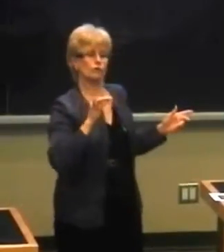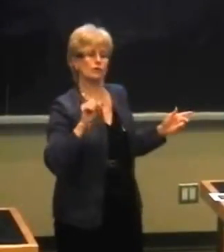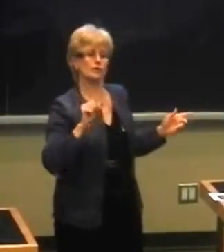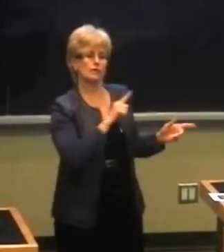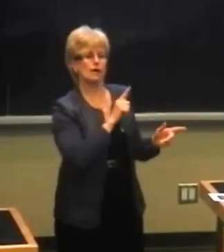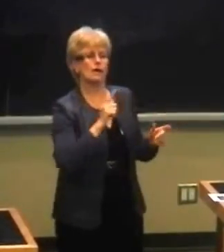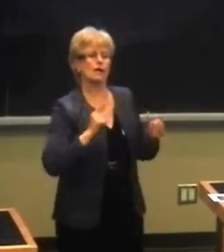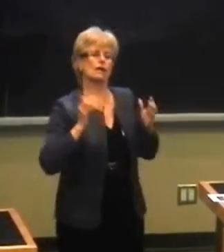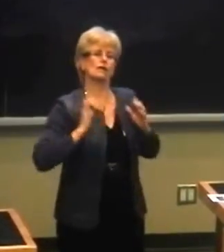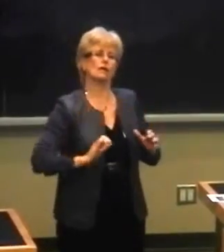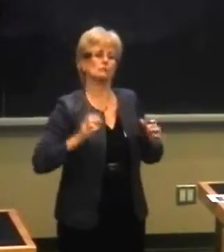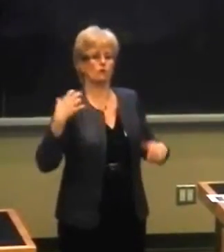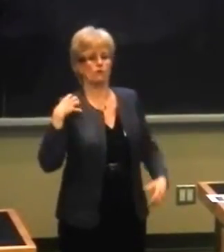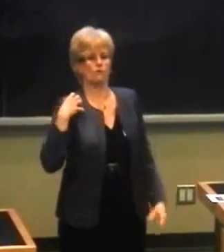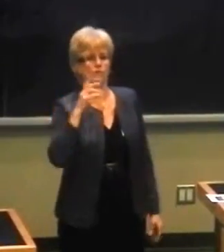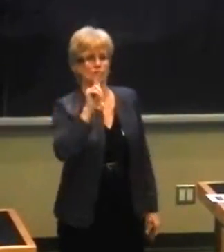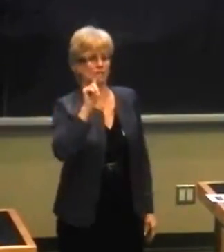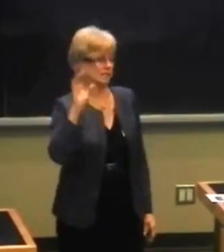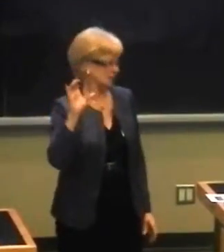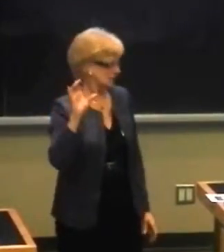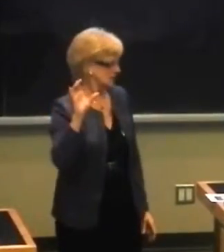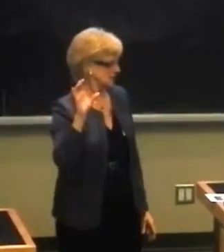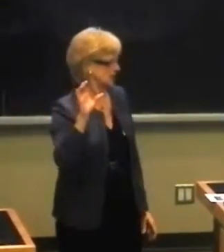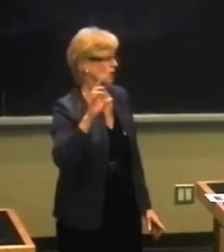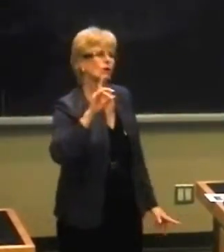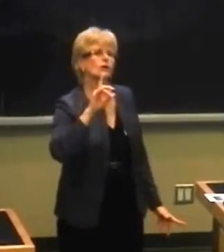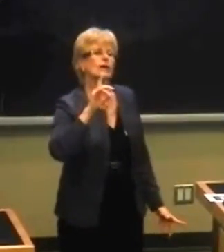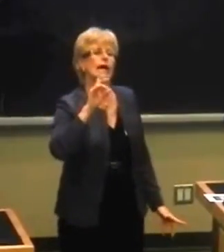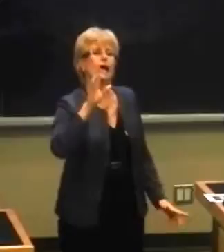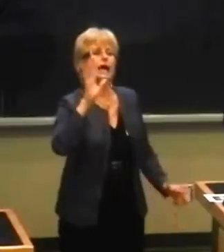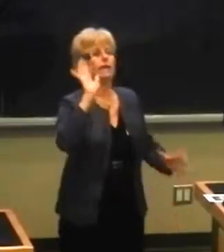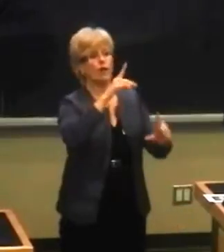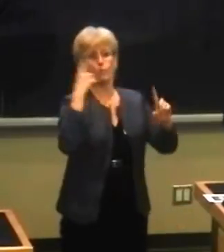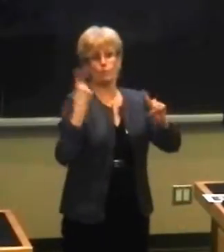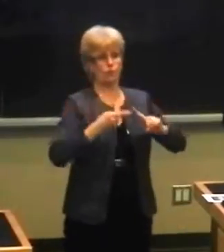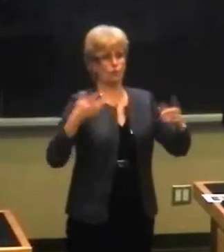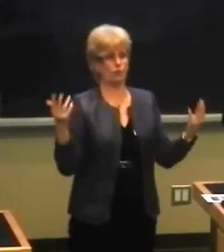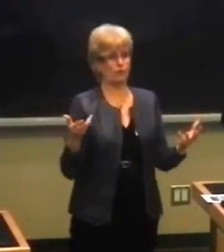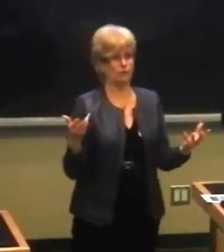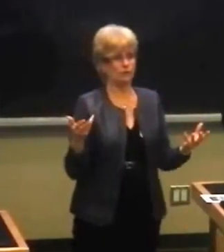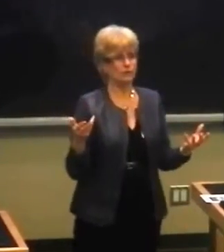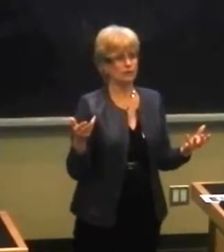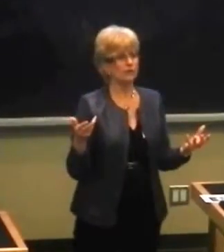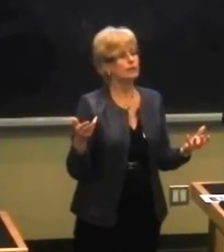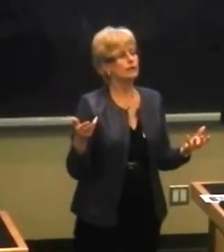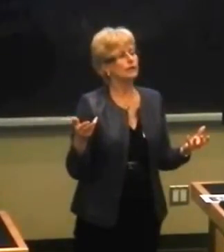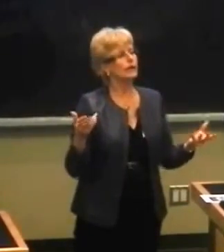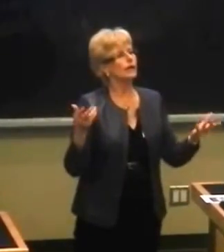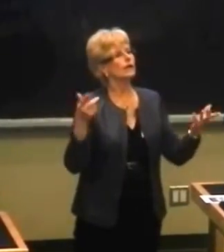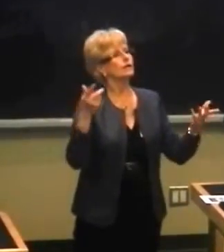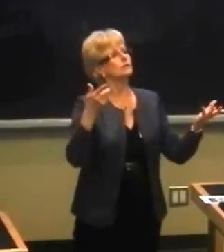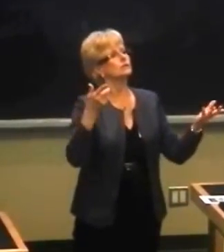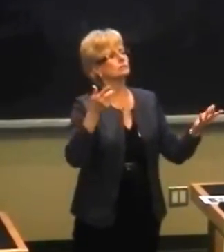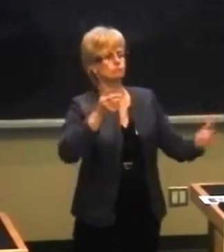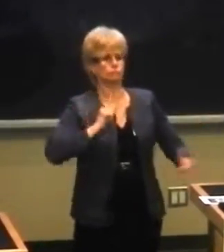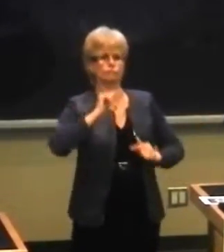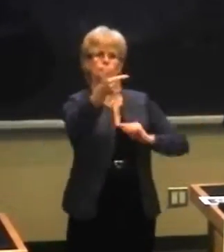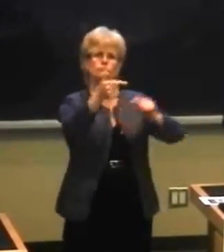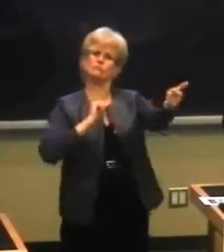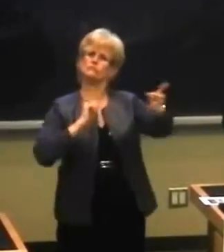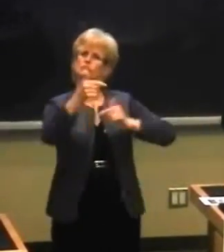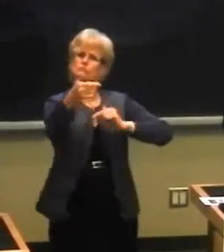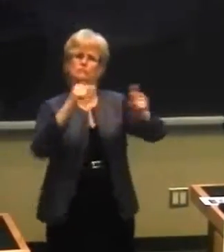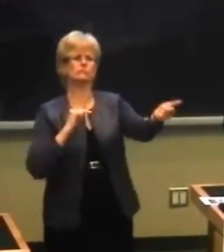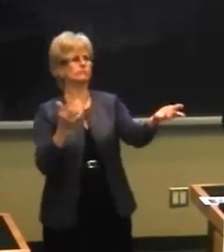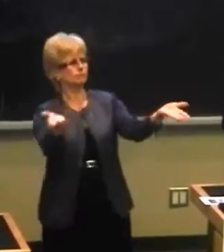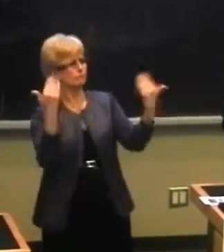Chief Customer Officer of the TTC. And really the idea here is that we want this to be very much a two-way dialogue, and